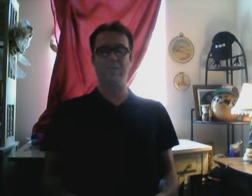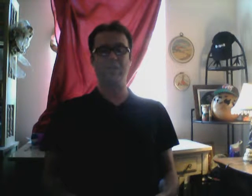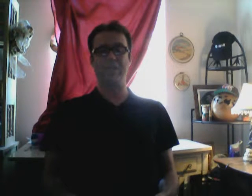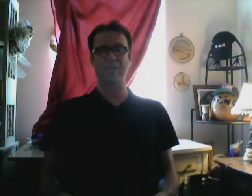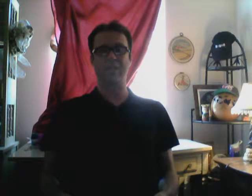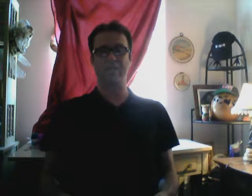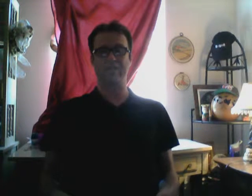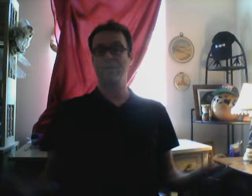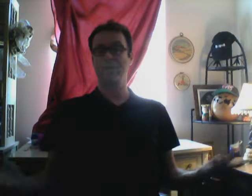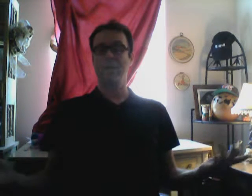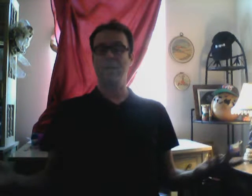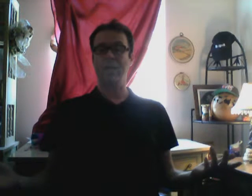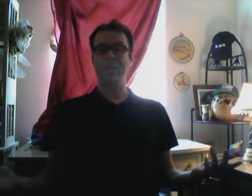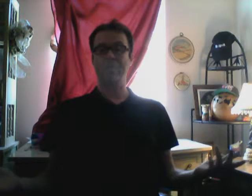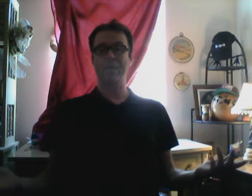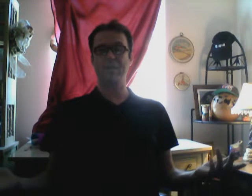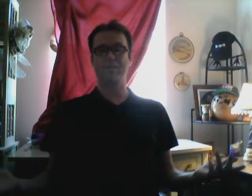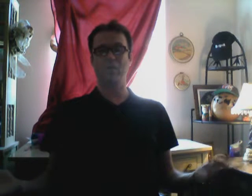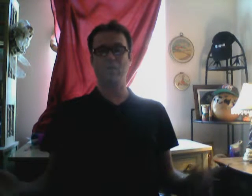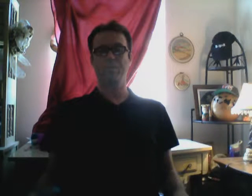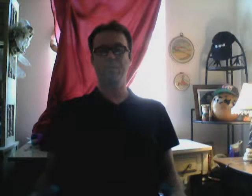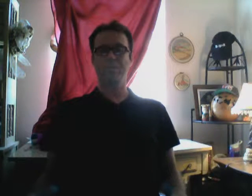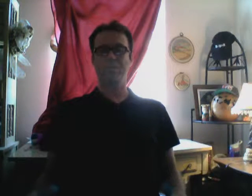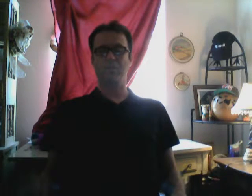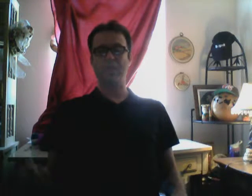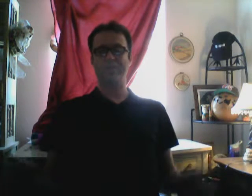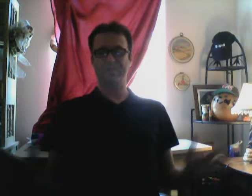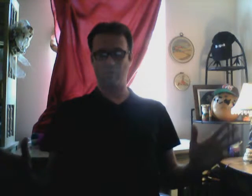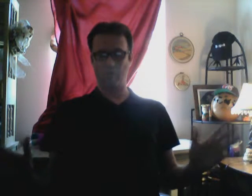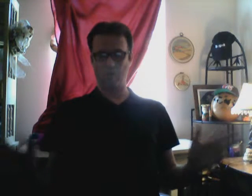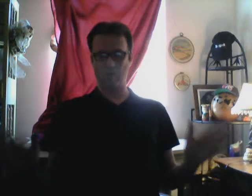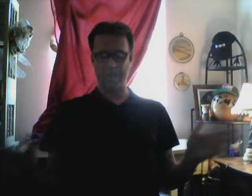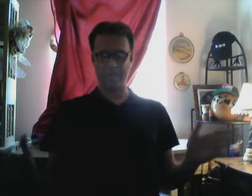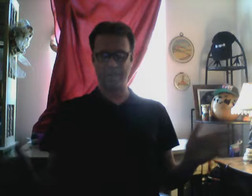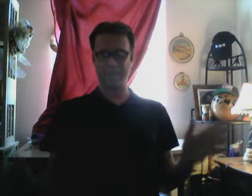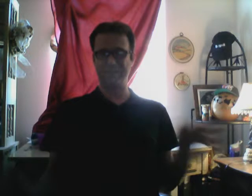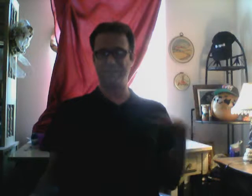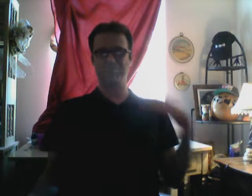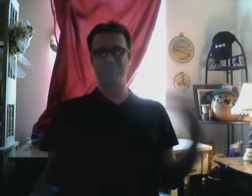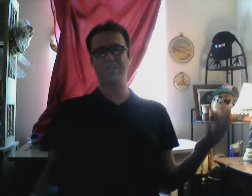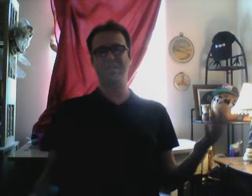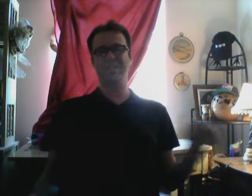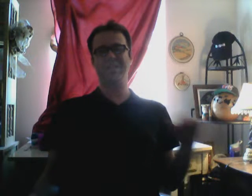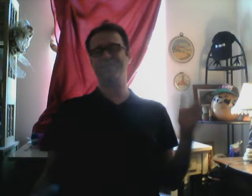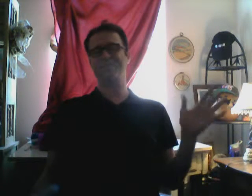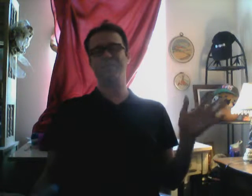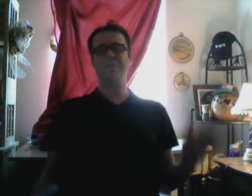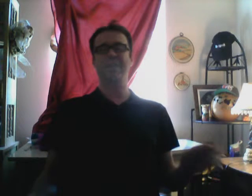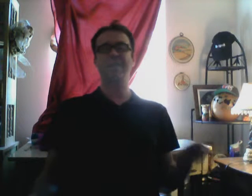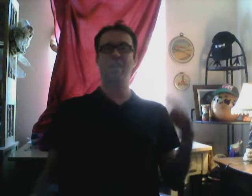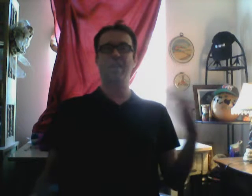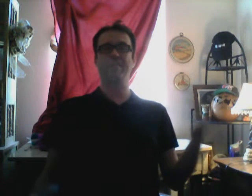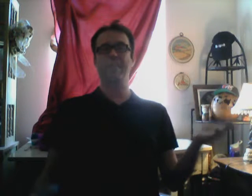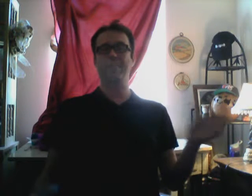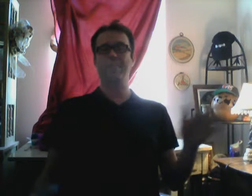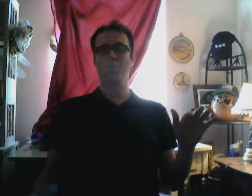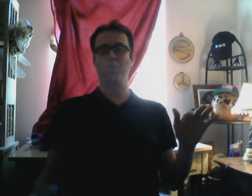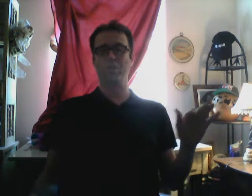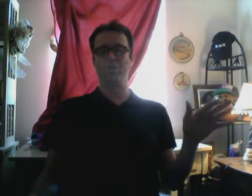the grand life and I'm paying for it. So that's the whole hate. It's not really, that's why they've got to be real